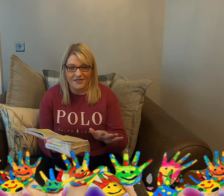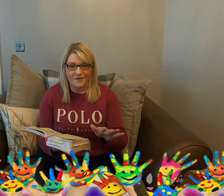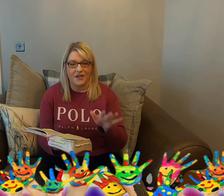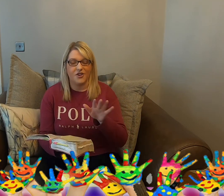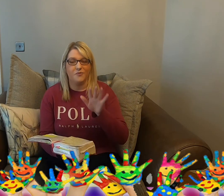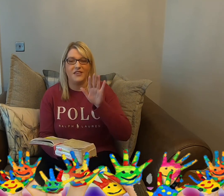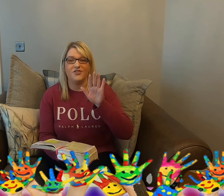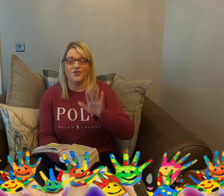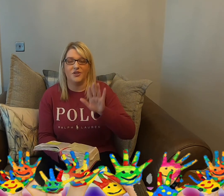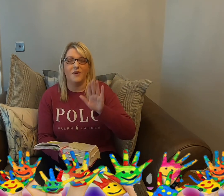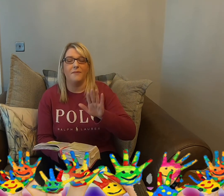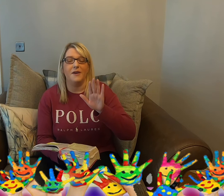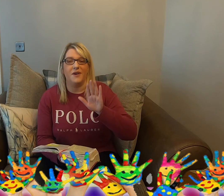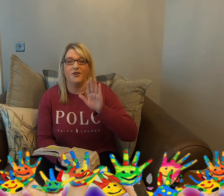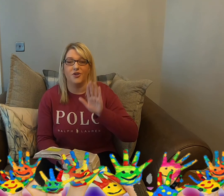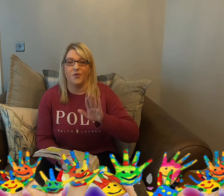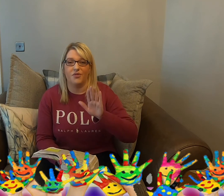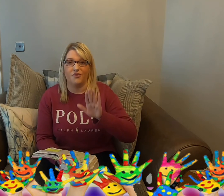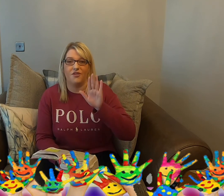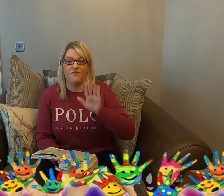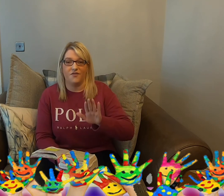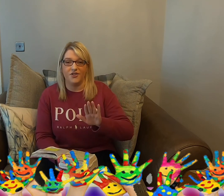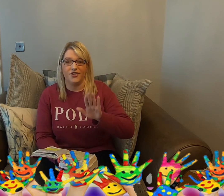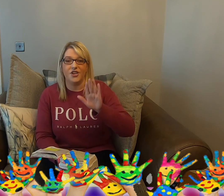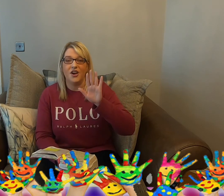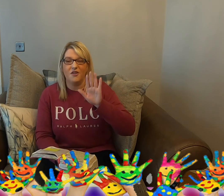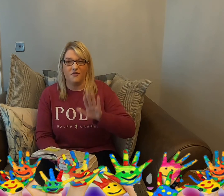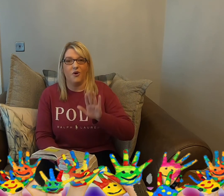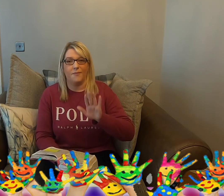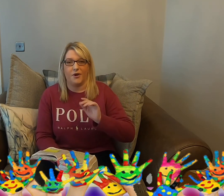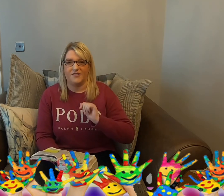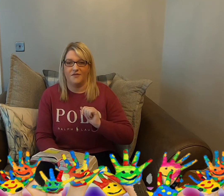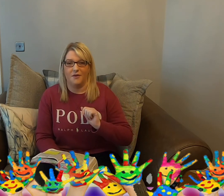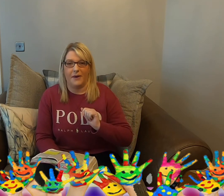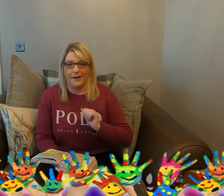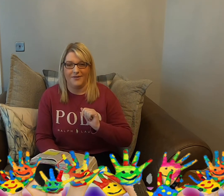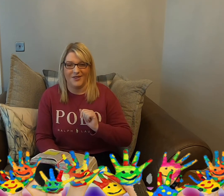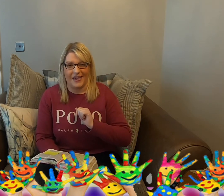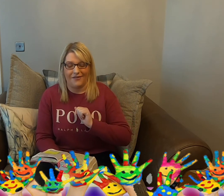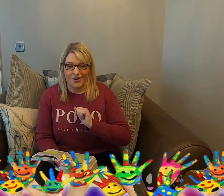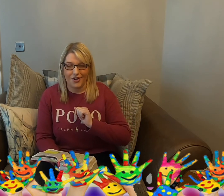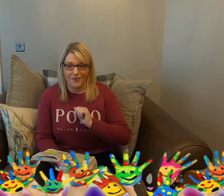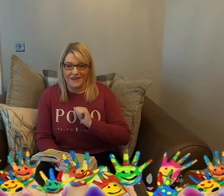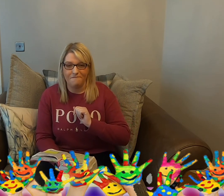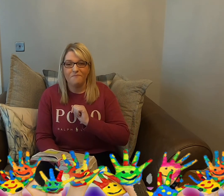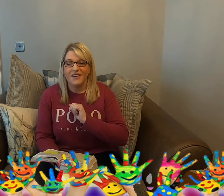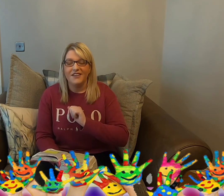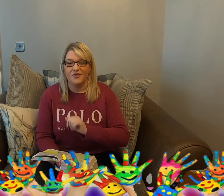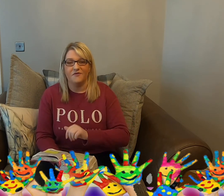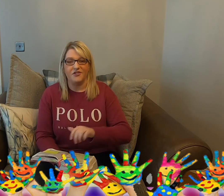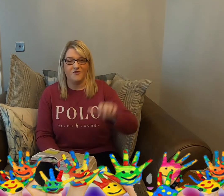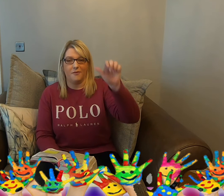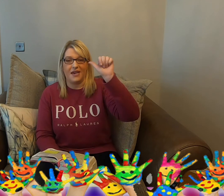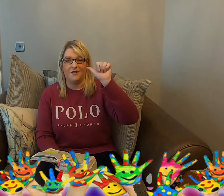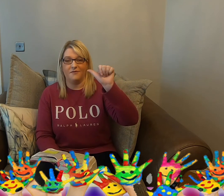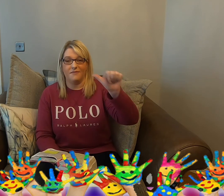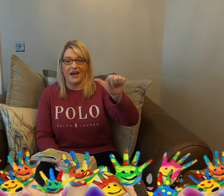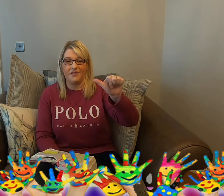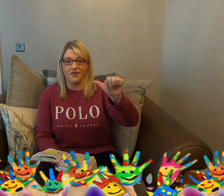and can we, maybe we could go through the first four books of the Bible together, could we? So first of all, we have Matthew,